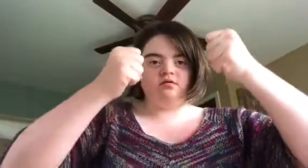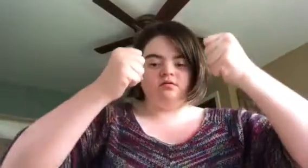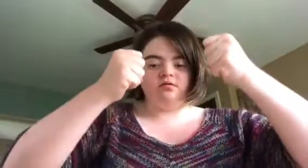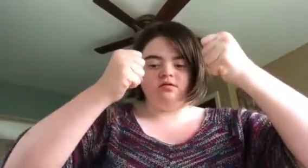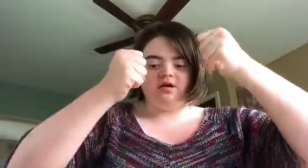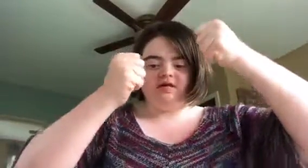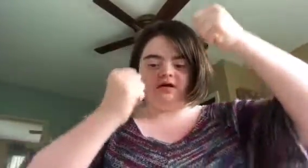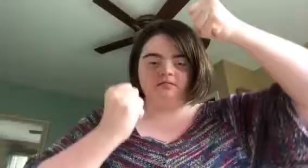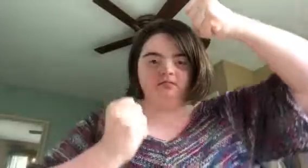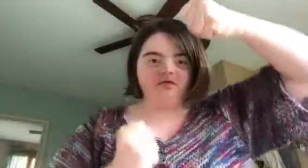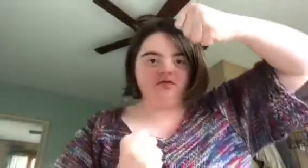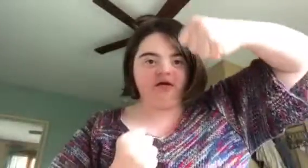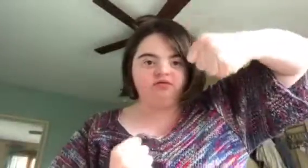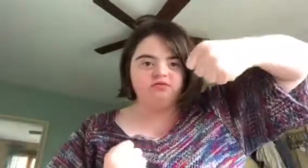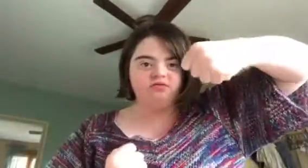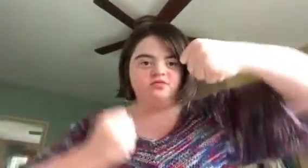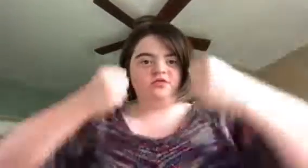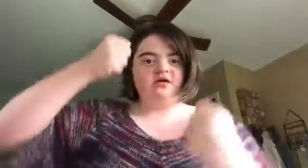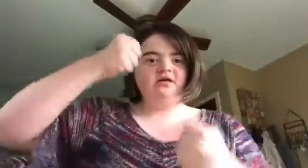It's like this.